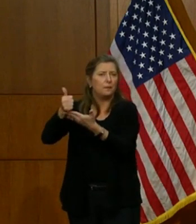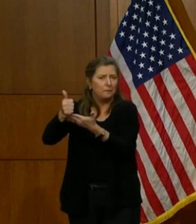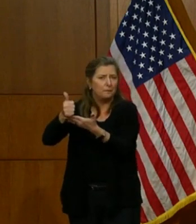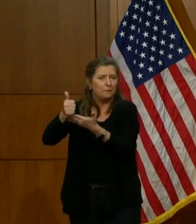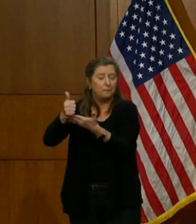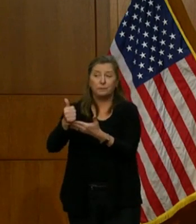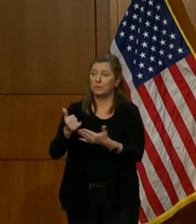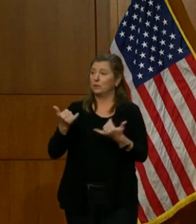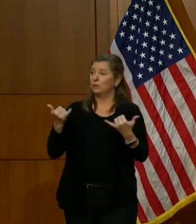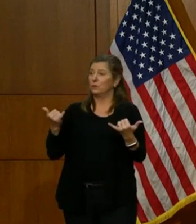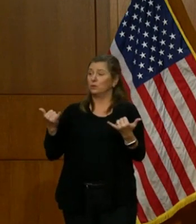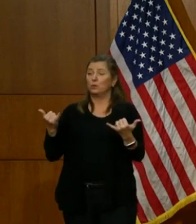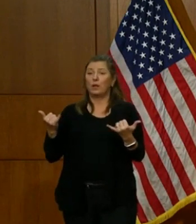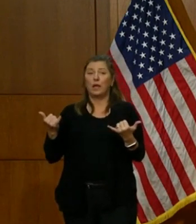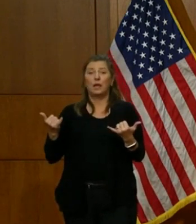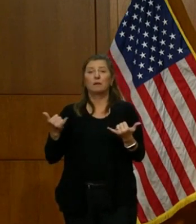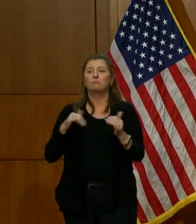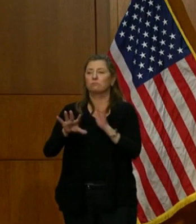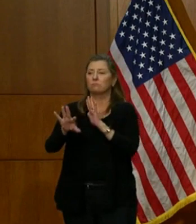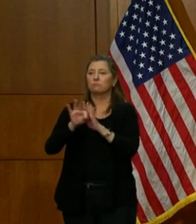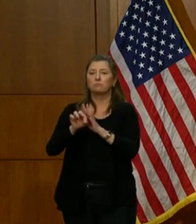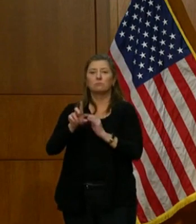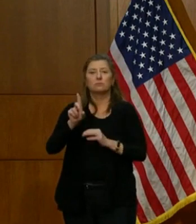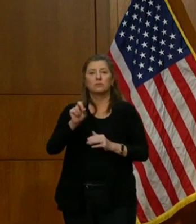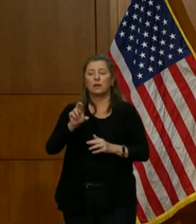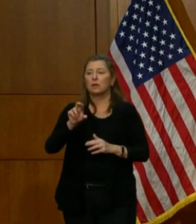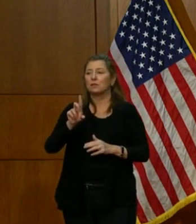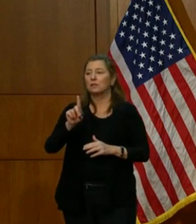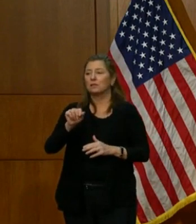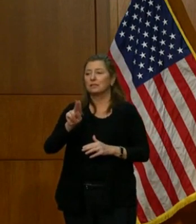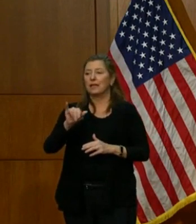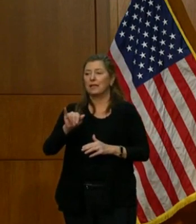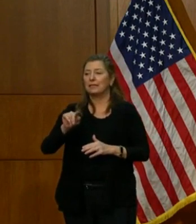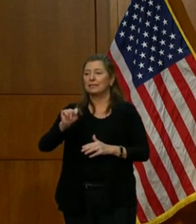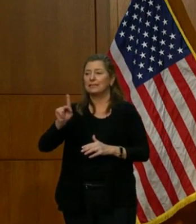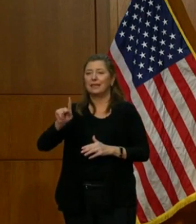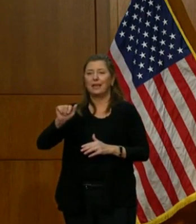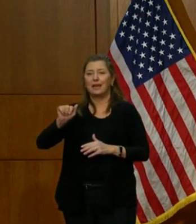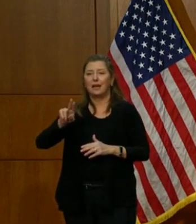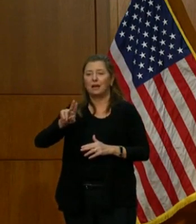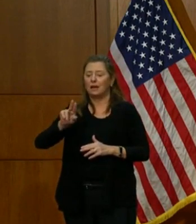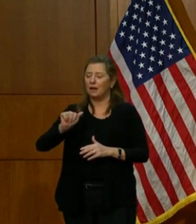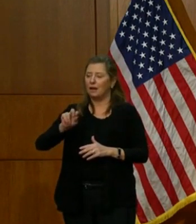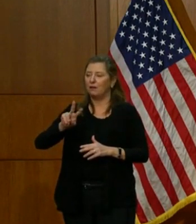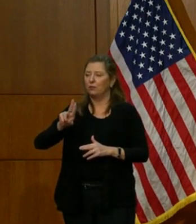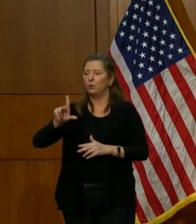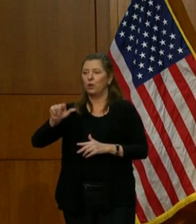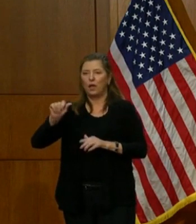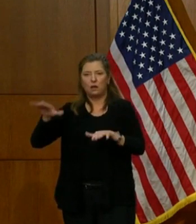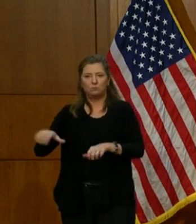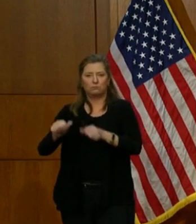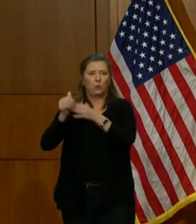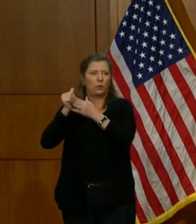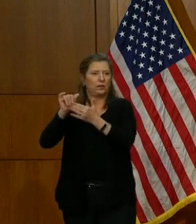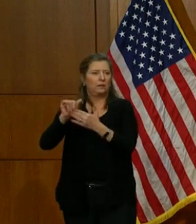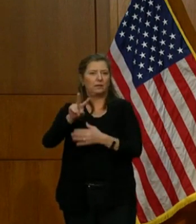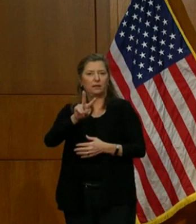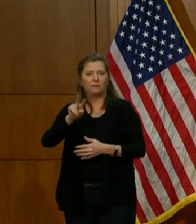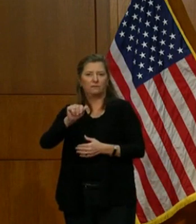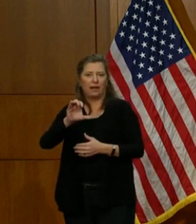today, I'm appointing Dr. Danny T.K. Avula to lead Virginia's vaccination program.